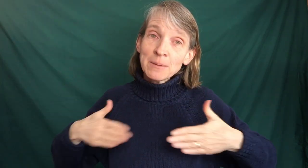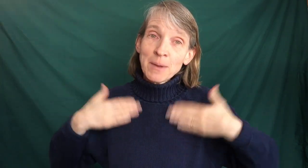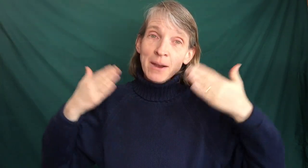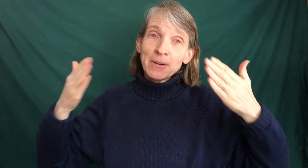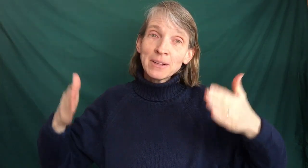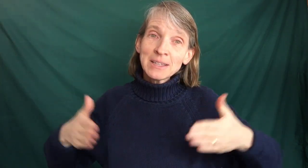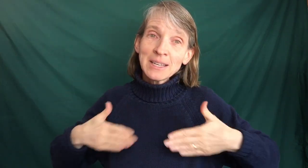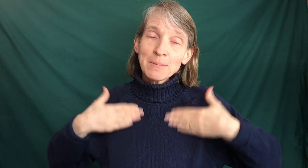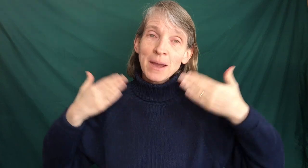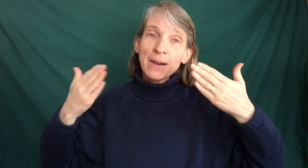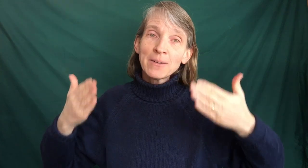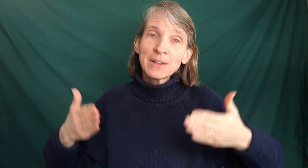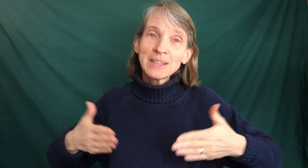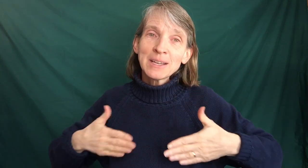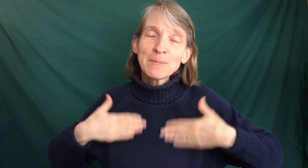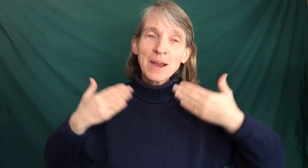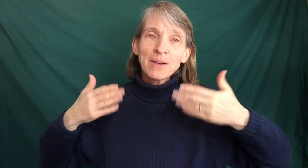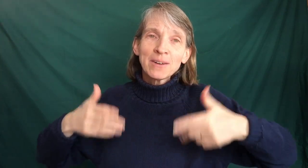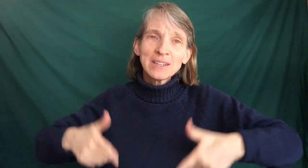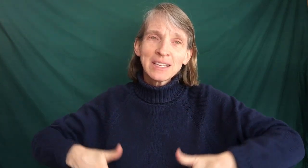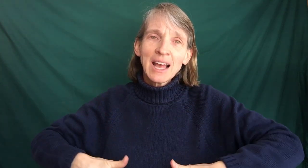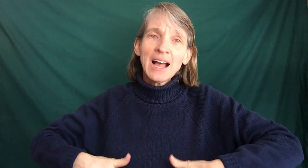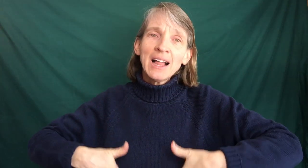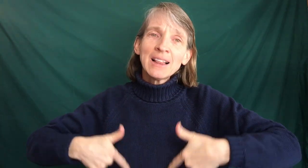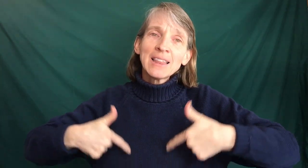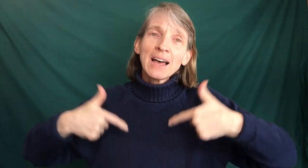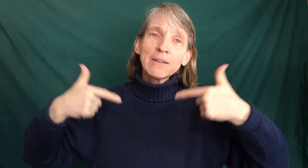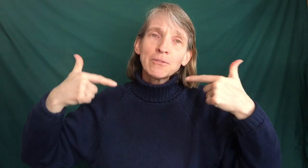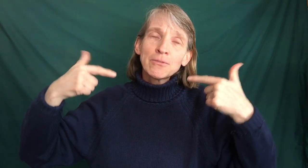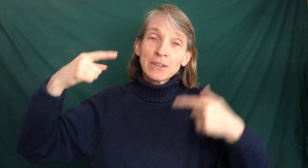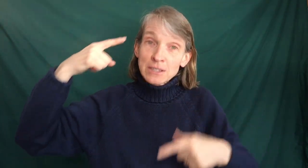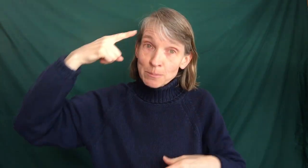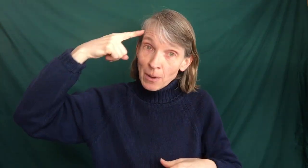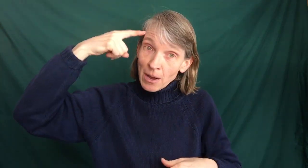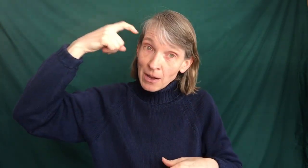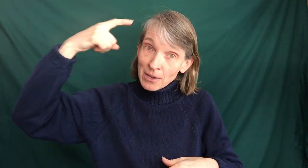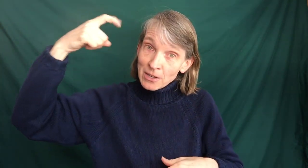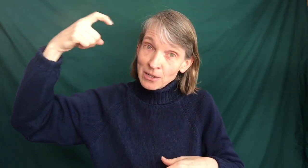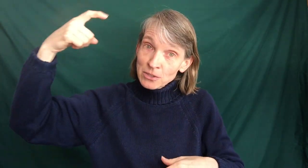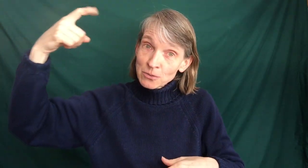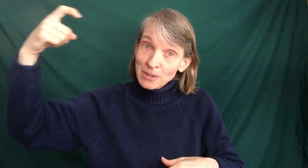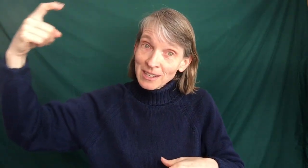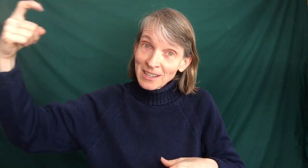Merrily merrily merrily merrily life is but a dream.